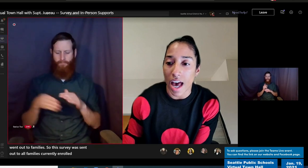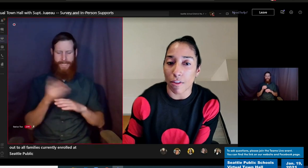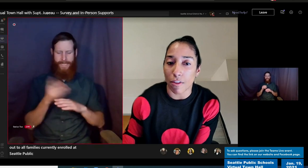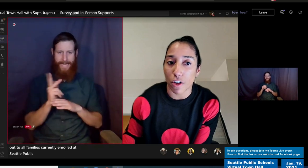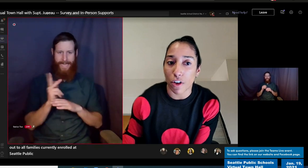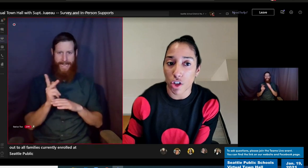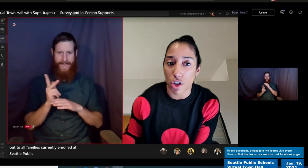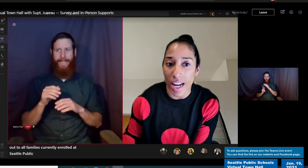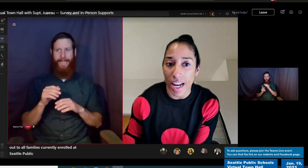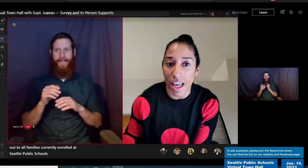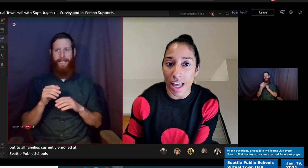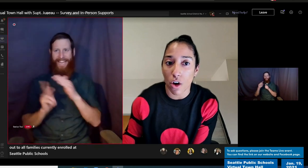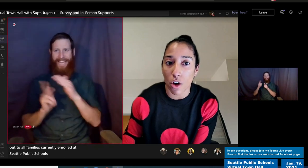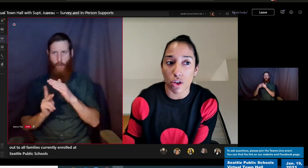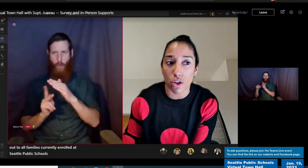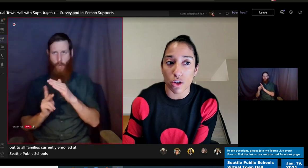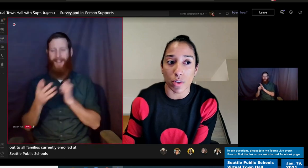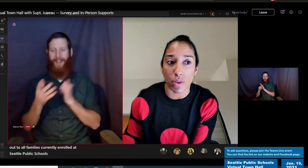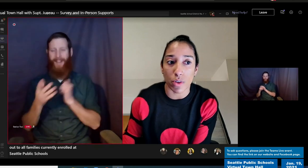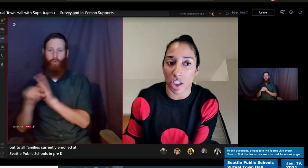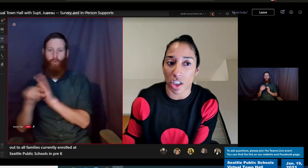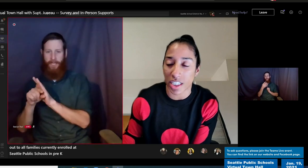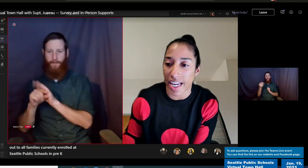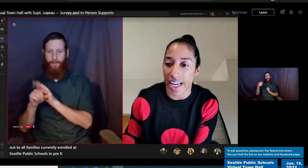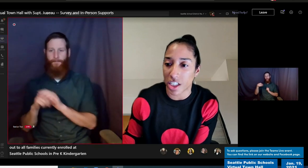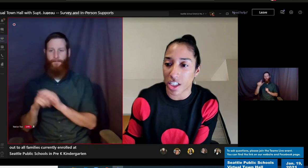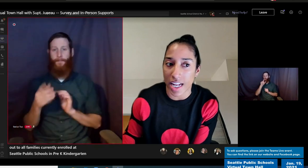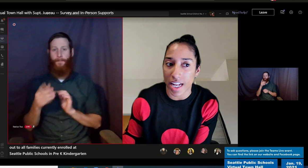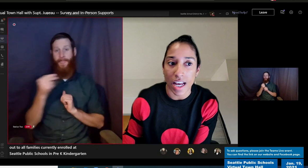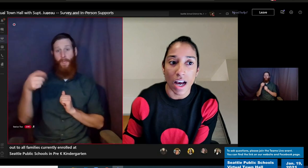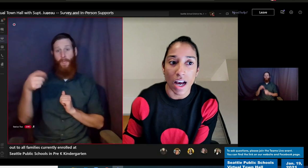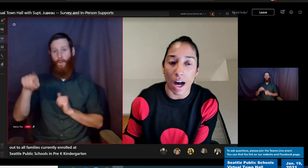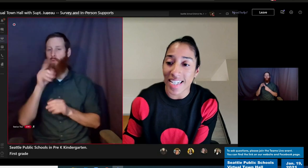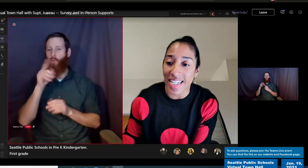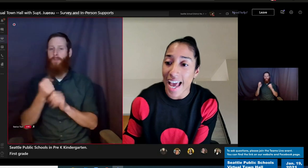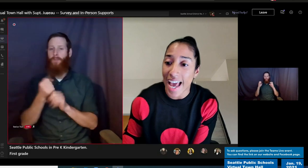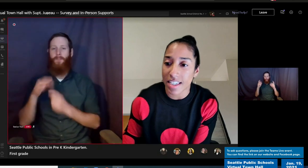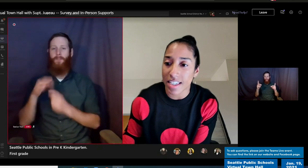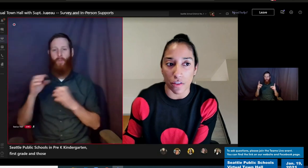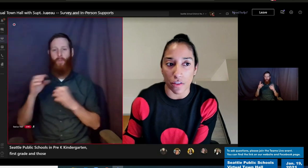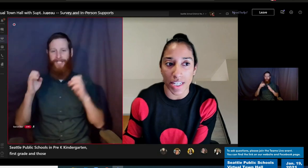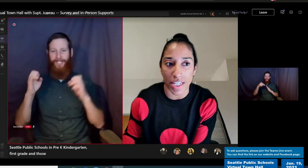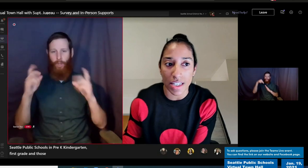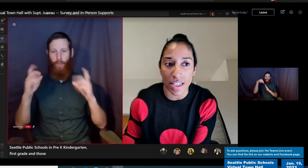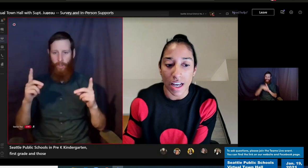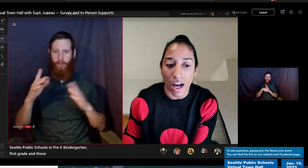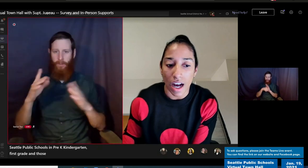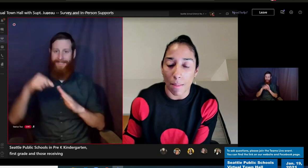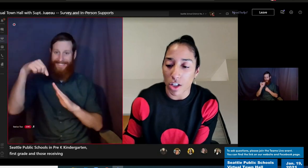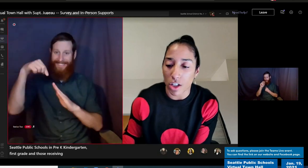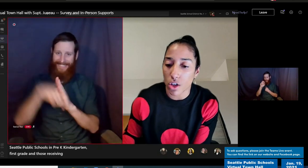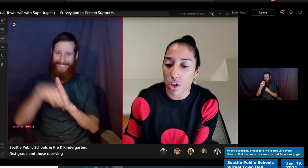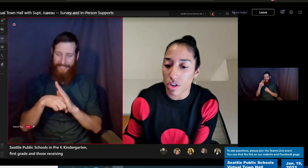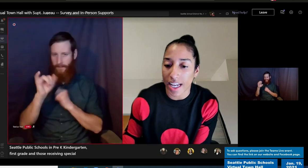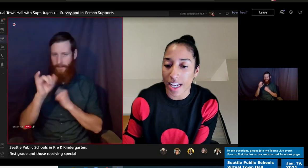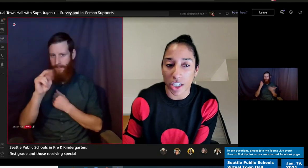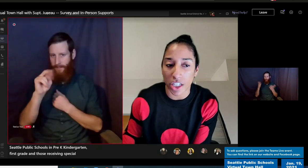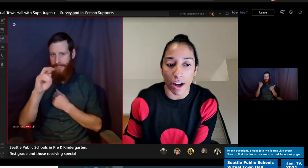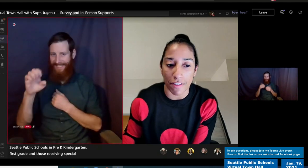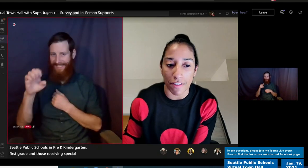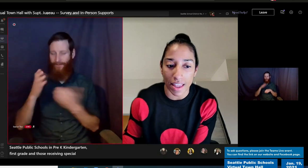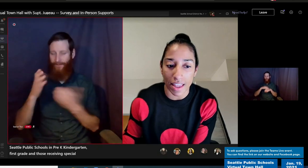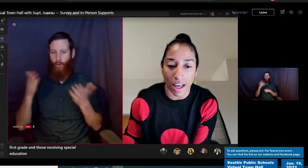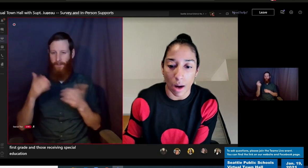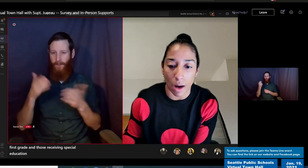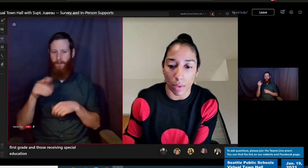first grade, and those receiving special education intensive services on Tuesday, January